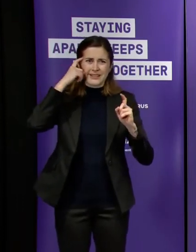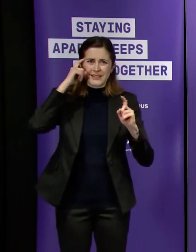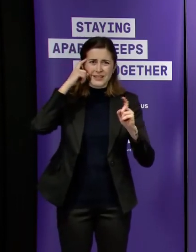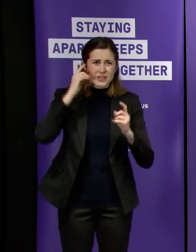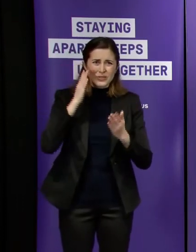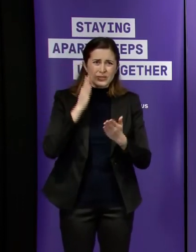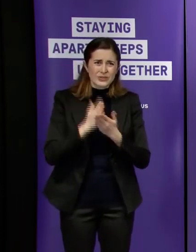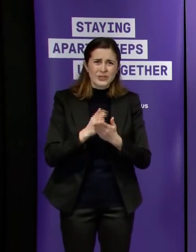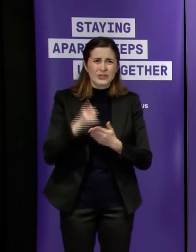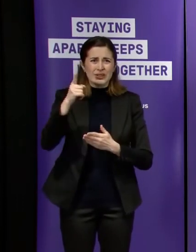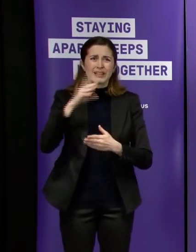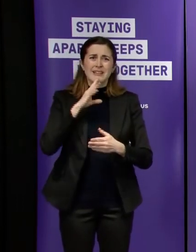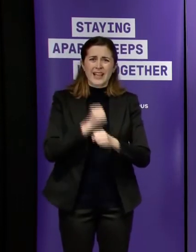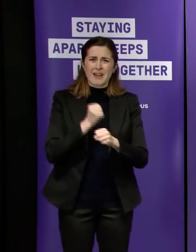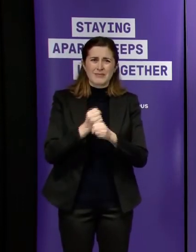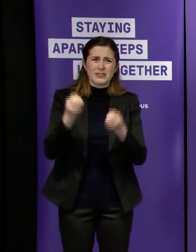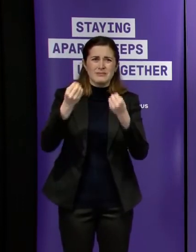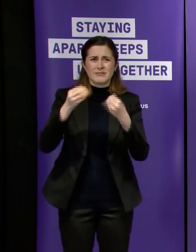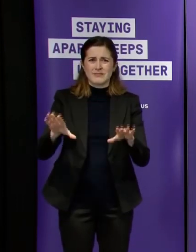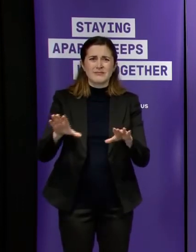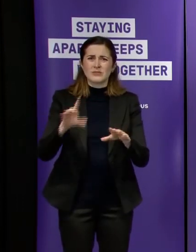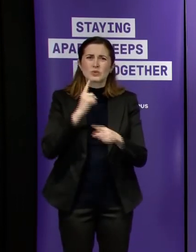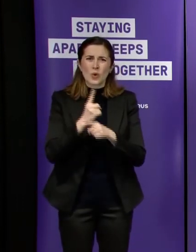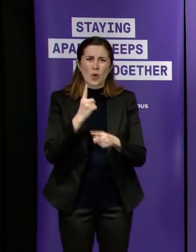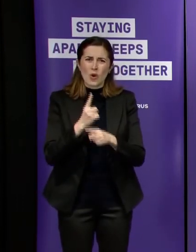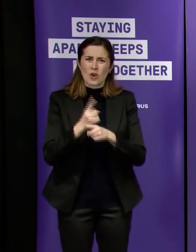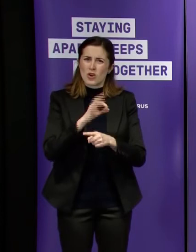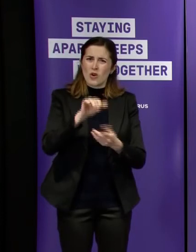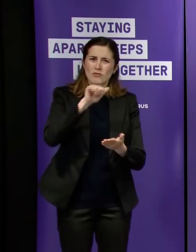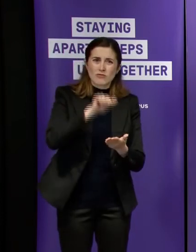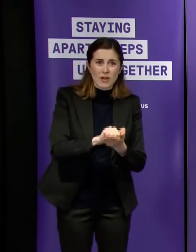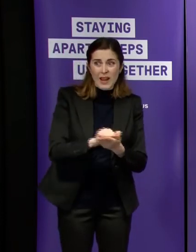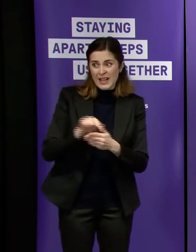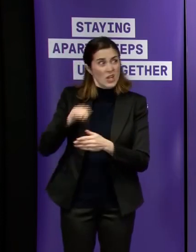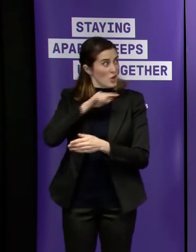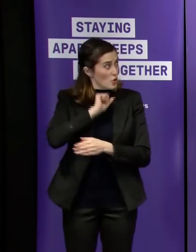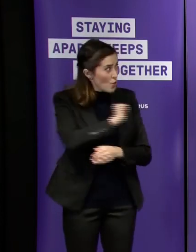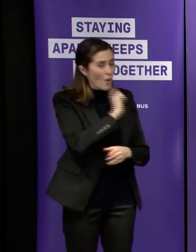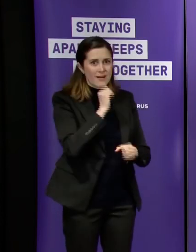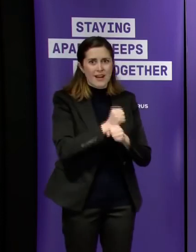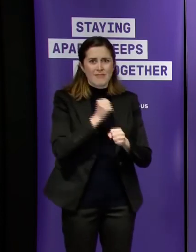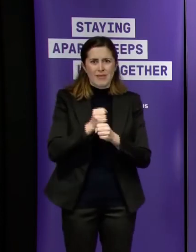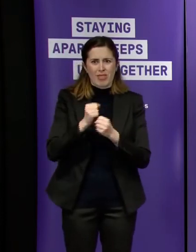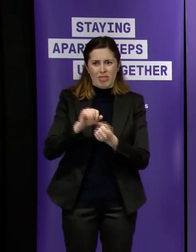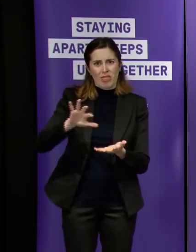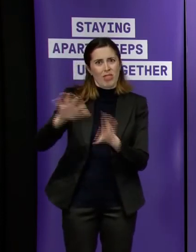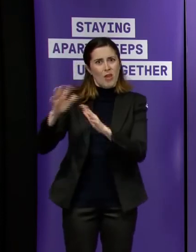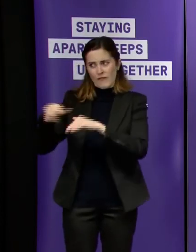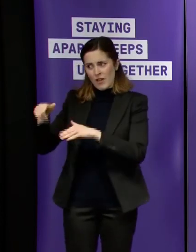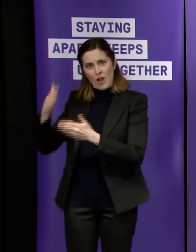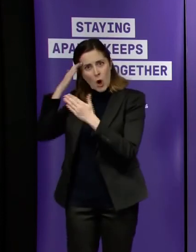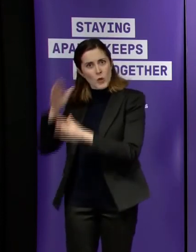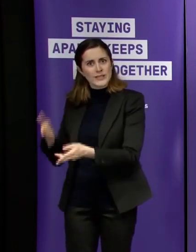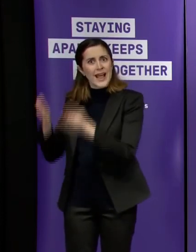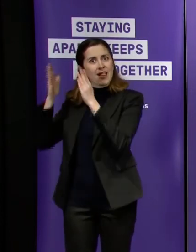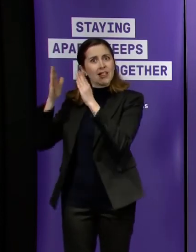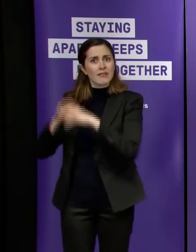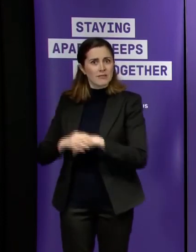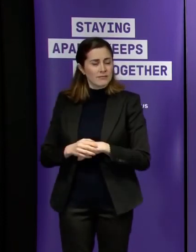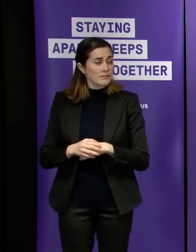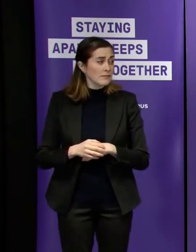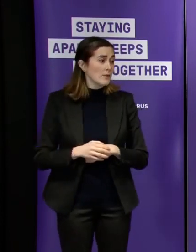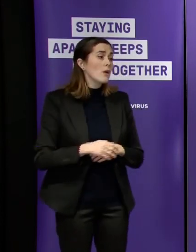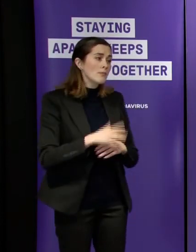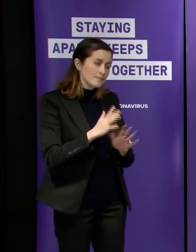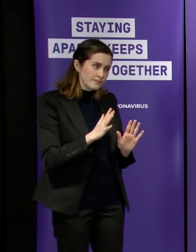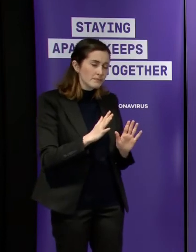quarantine oh so that's the real question i'm sorry building up to that i've acknowledged there have been mistakes made i've set up an inquiry to give us the